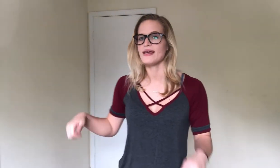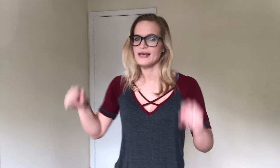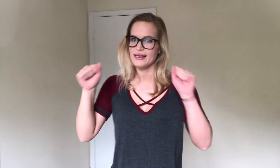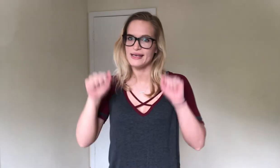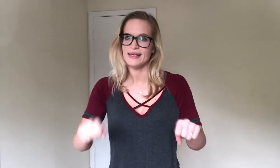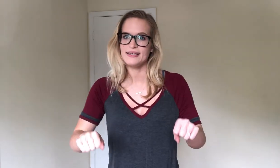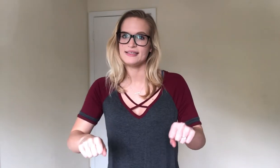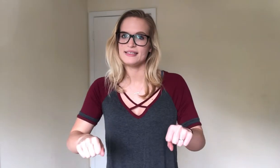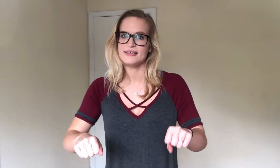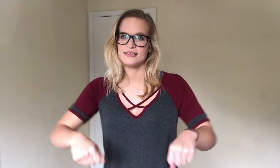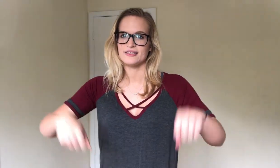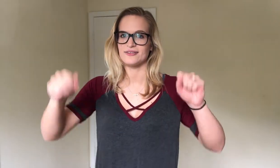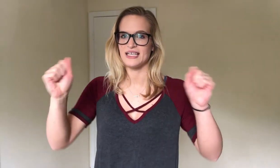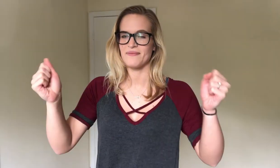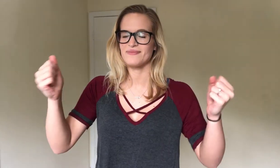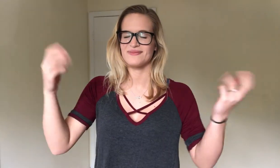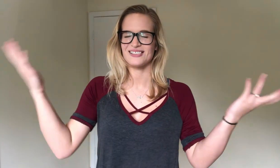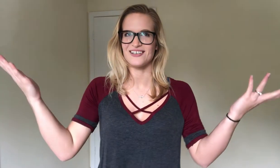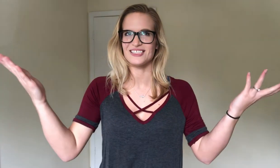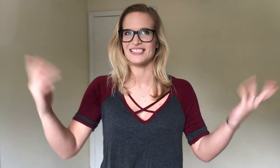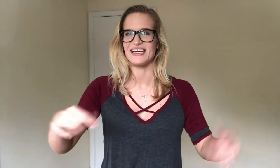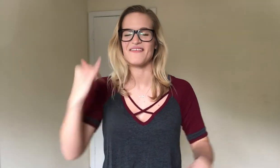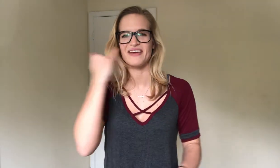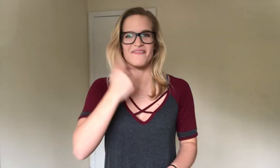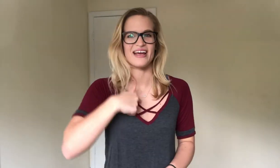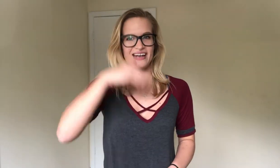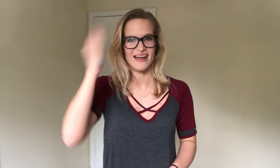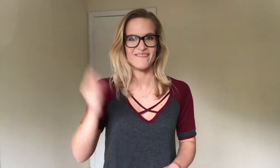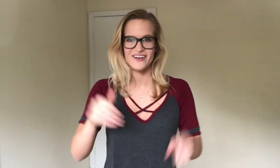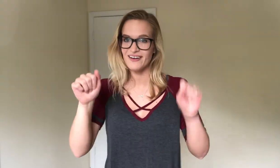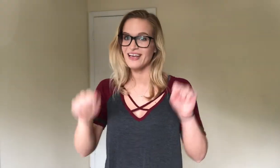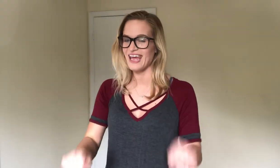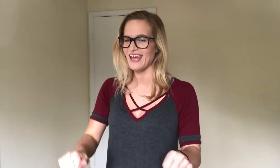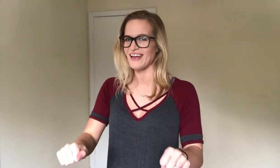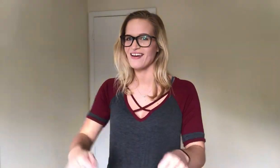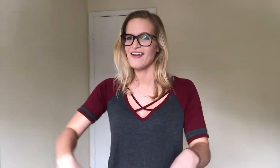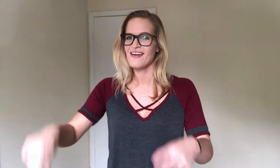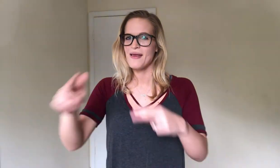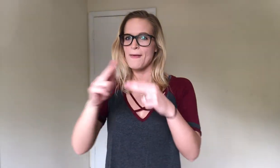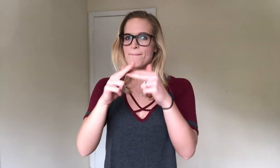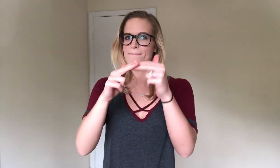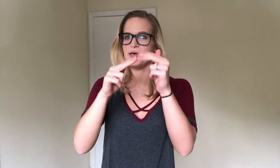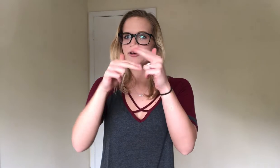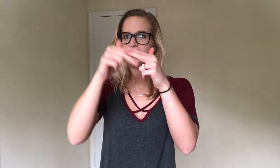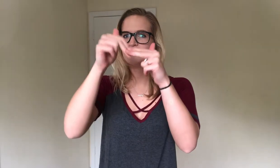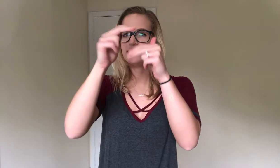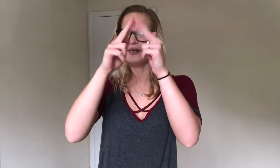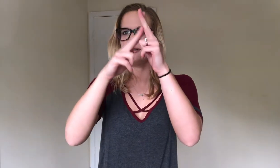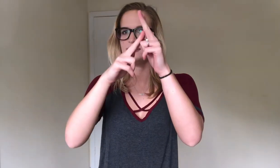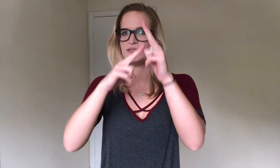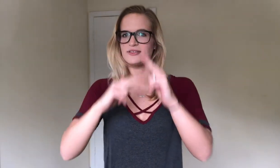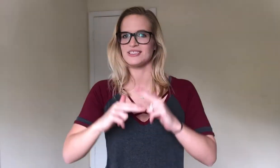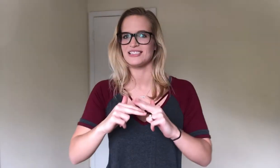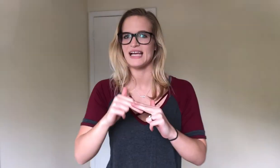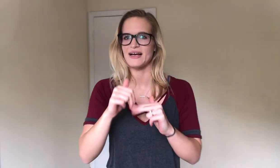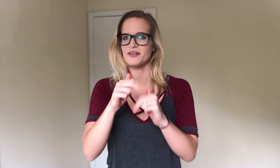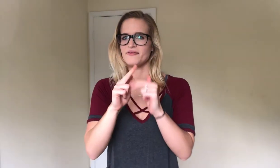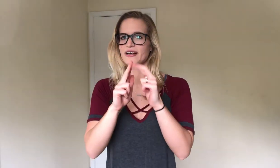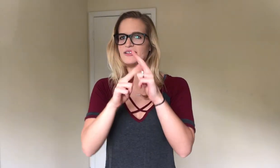Get. So same. Starts the same. If I never. Can. Build. So just stack your fingers